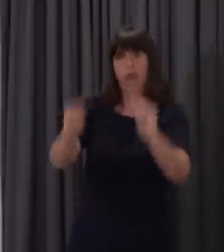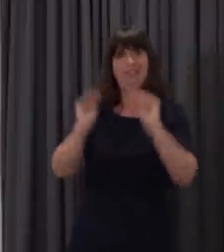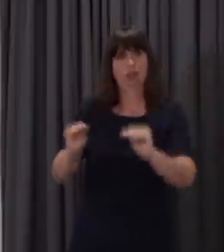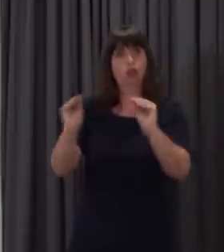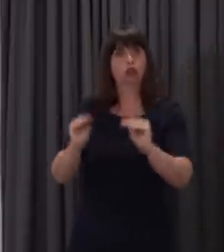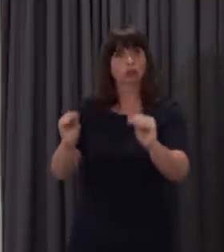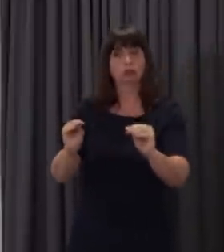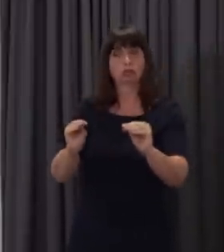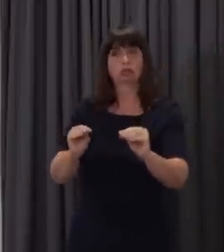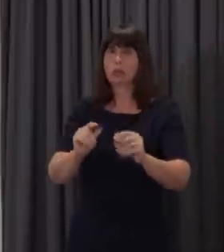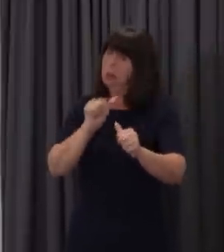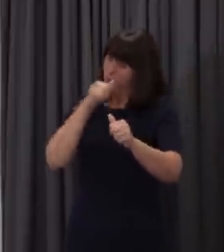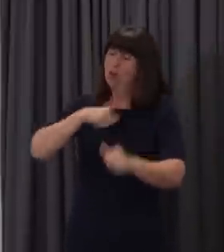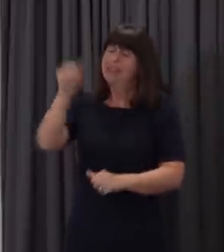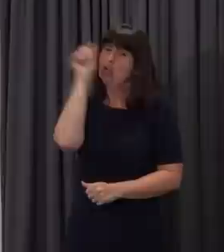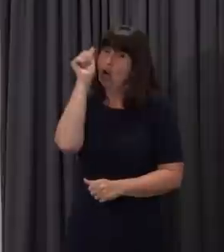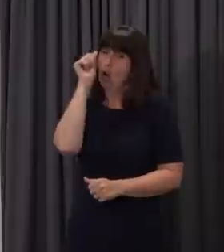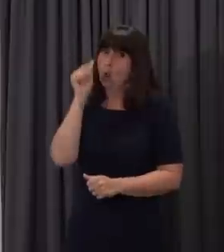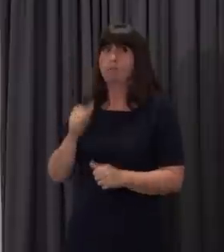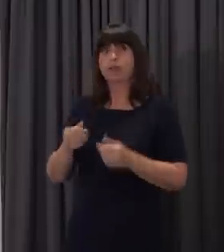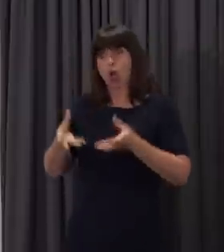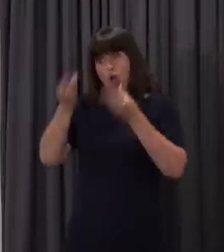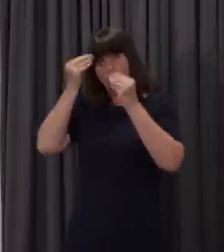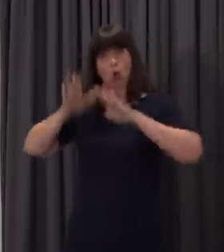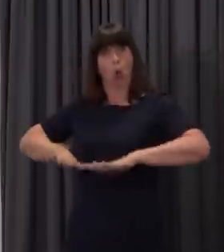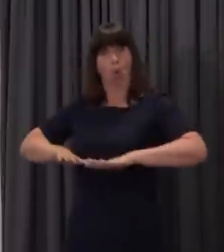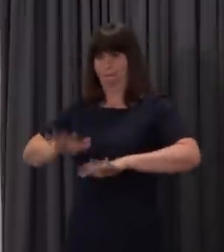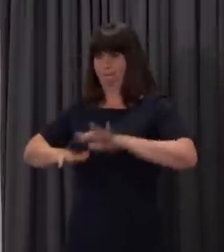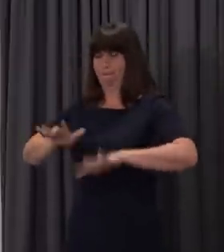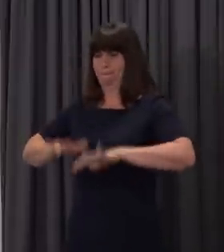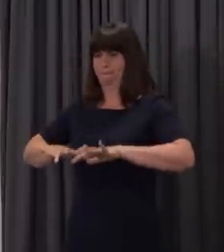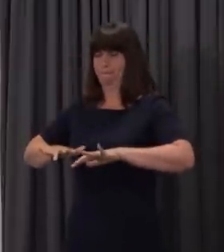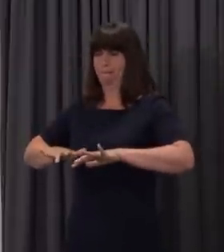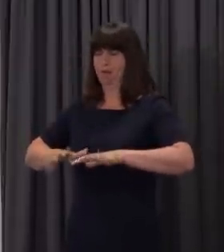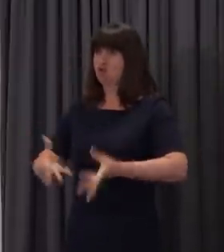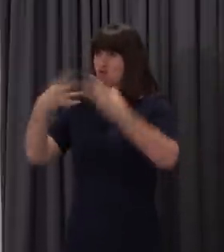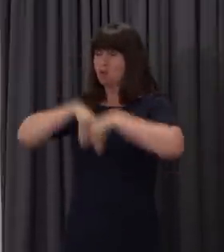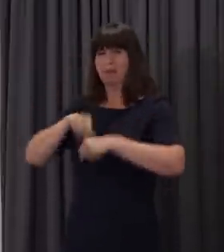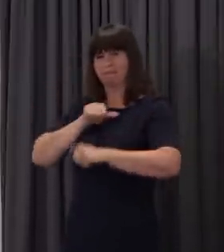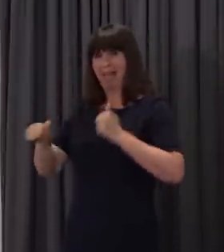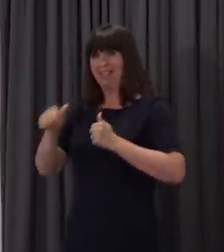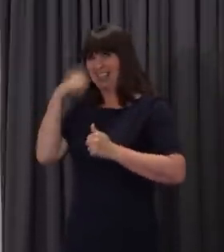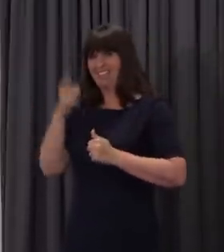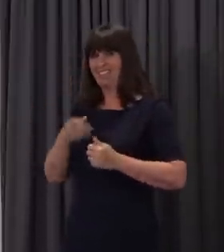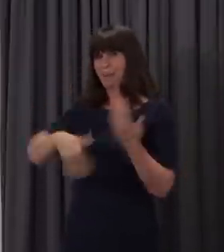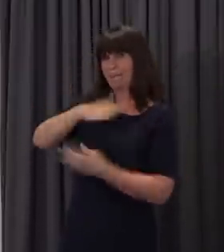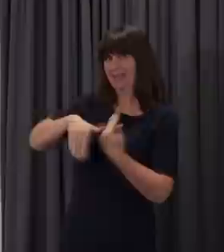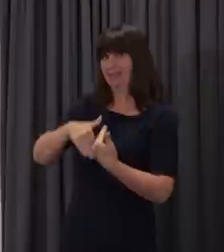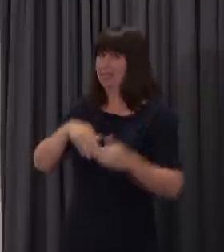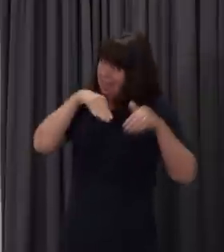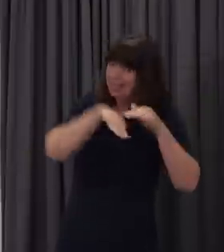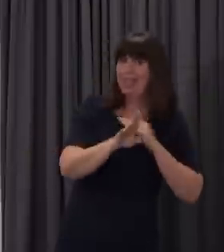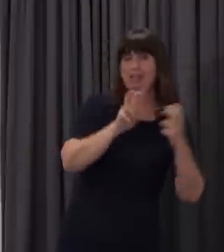learning happens at its best when it is supported by some face-to-face teaching. And that's why we are